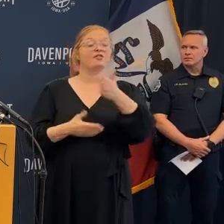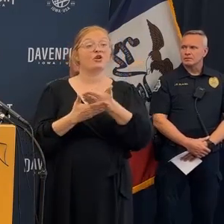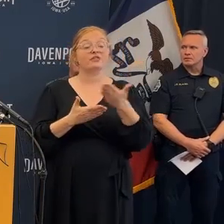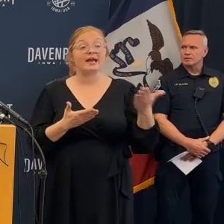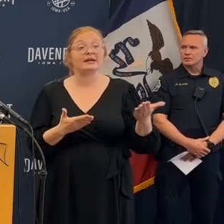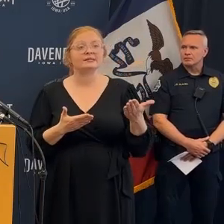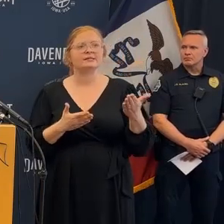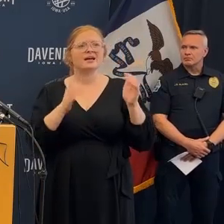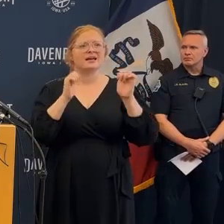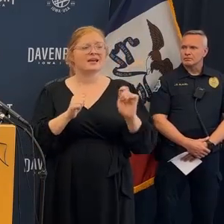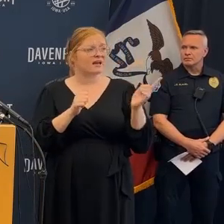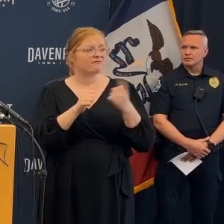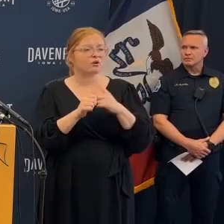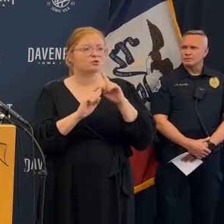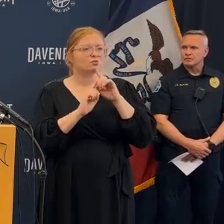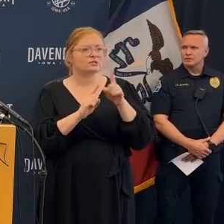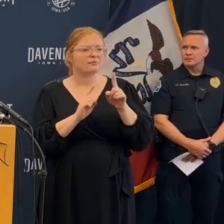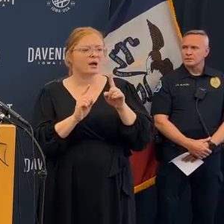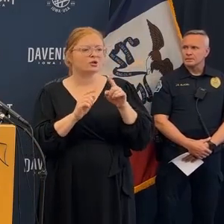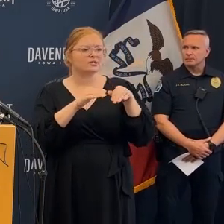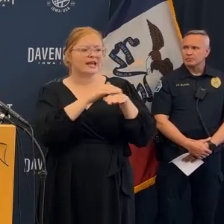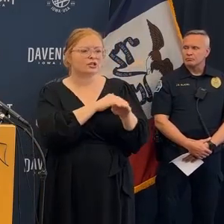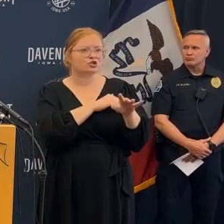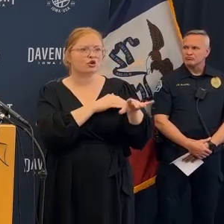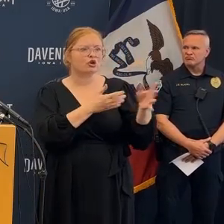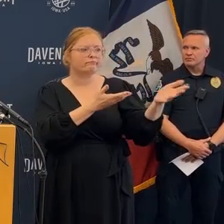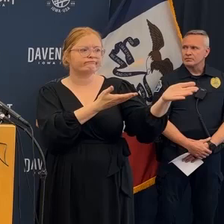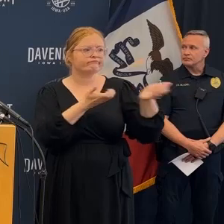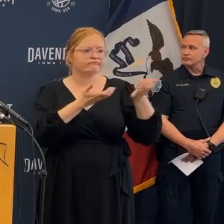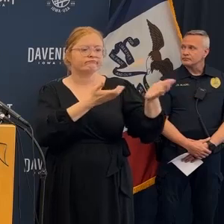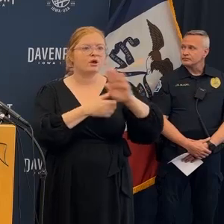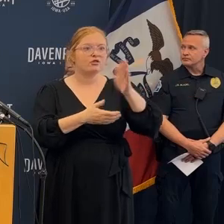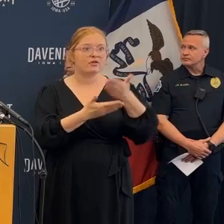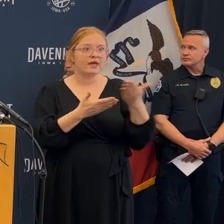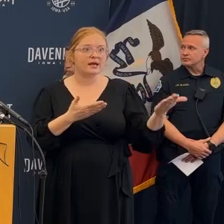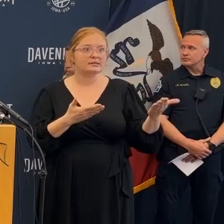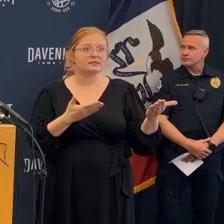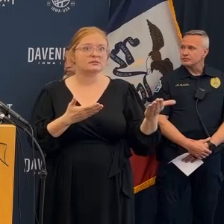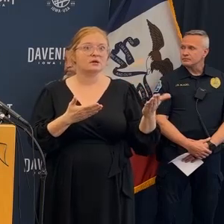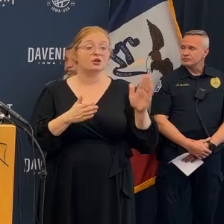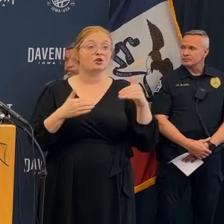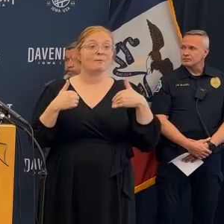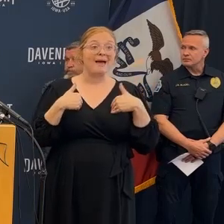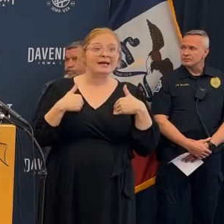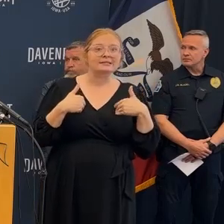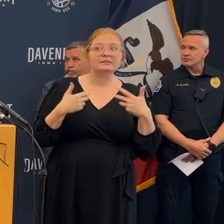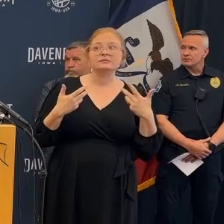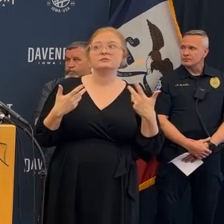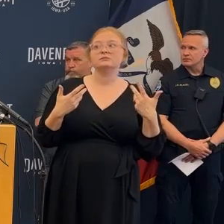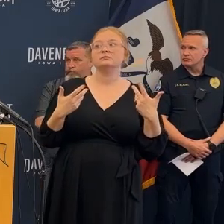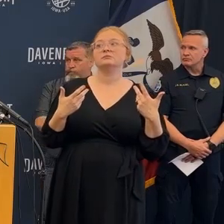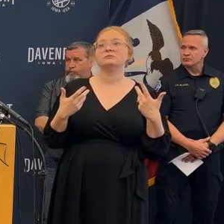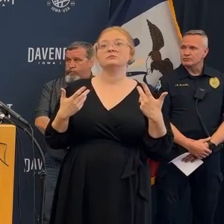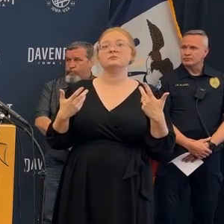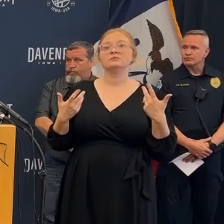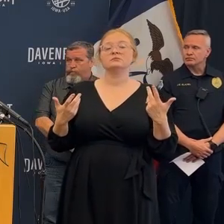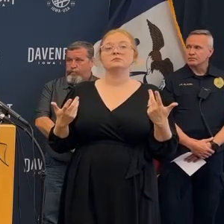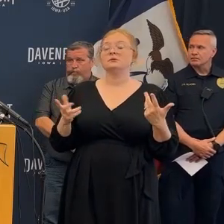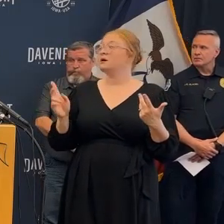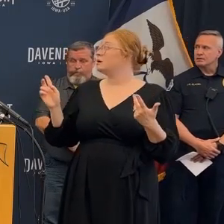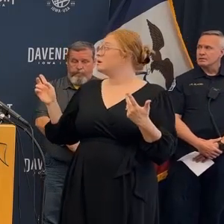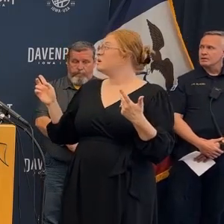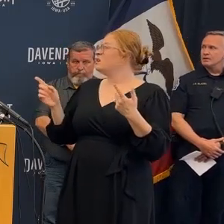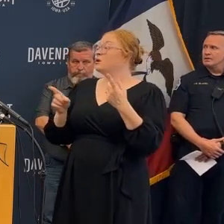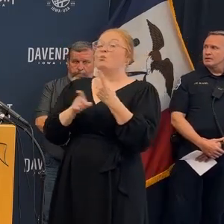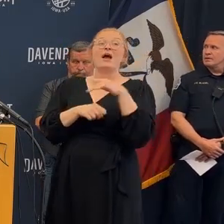after that and we owe them moving forward what happened to do our best to get answers for folks mayor some